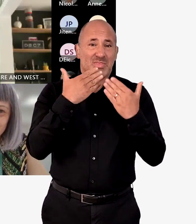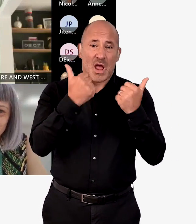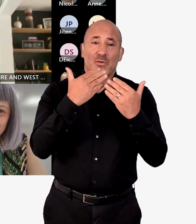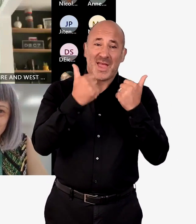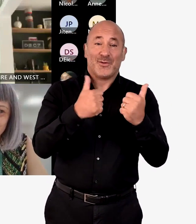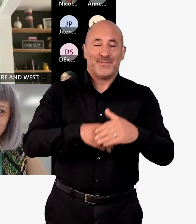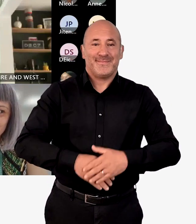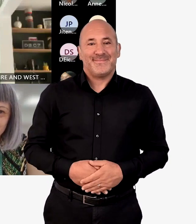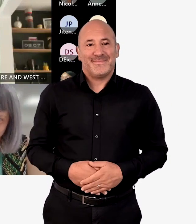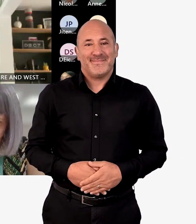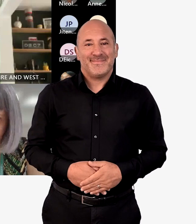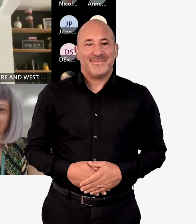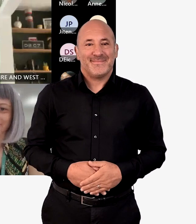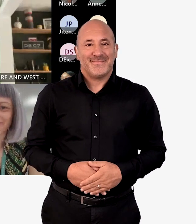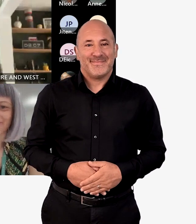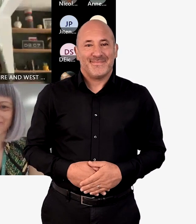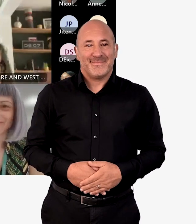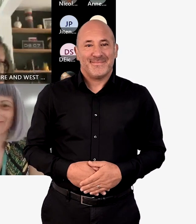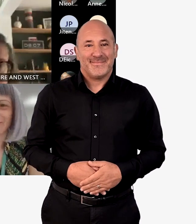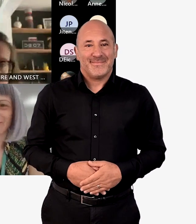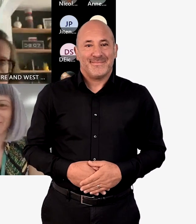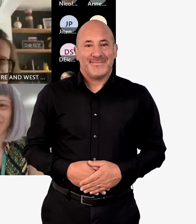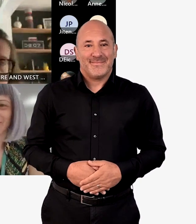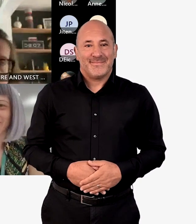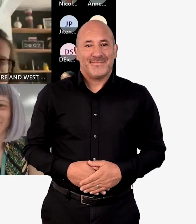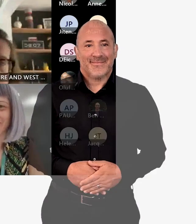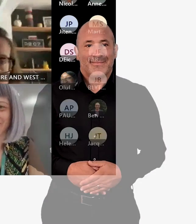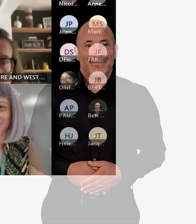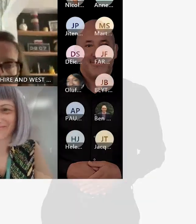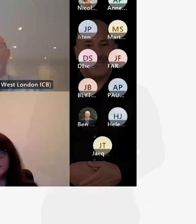of July. Thank you. Thanks, everyone.